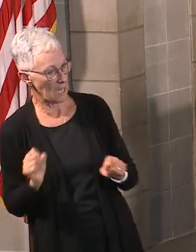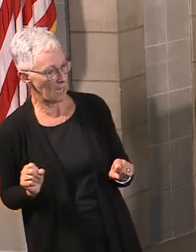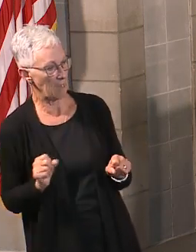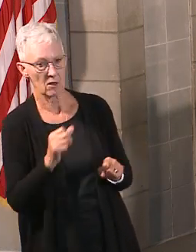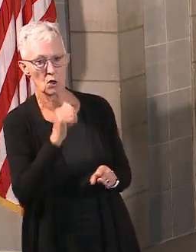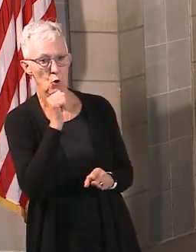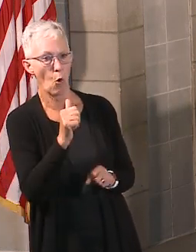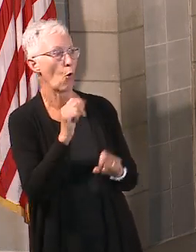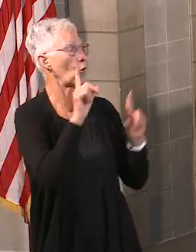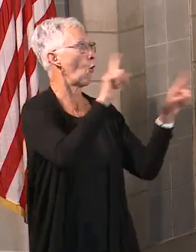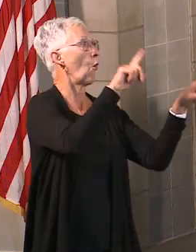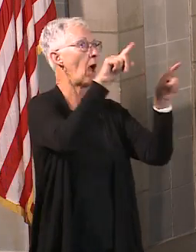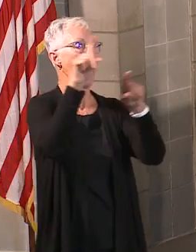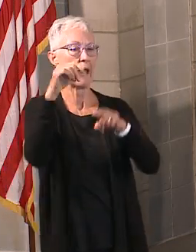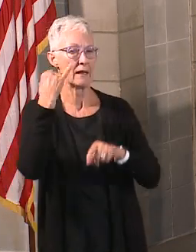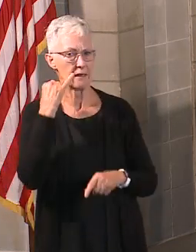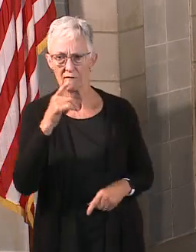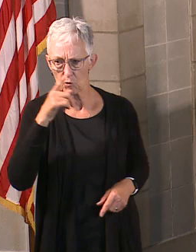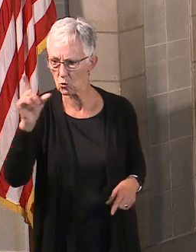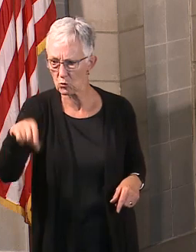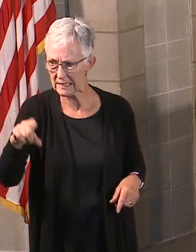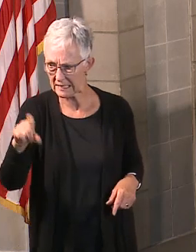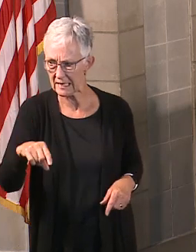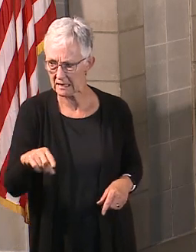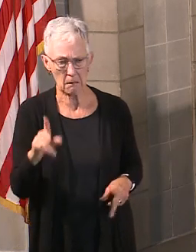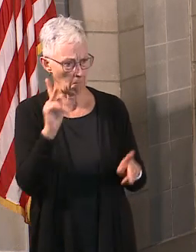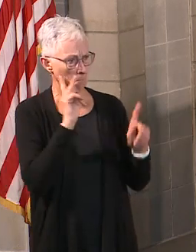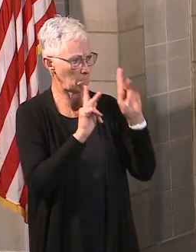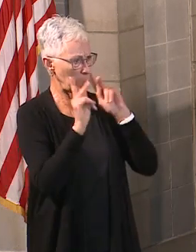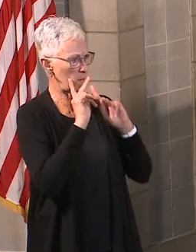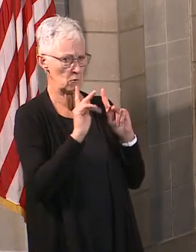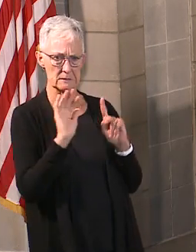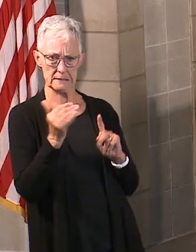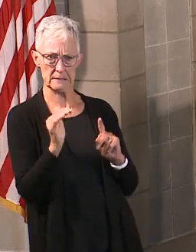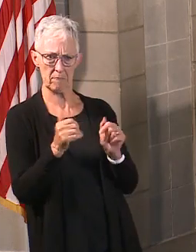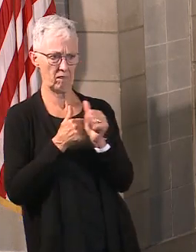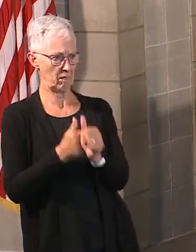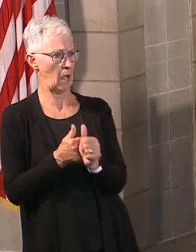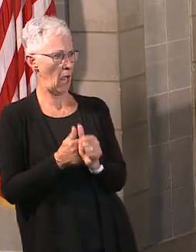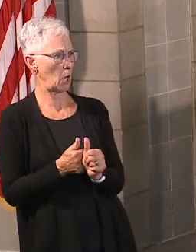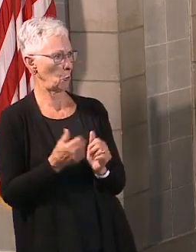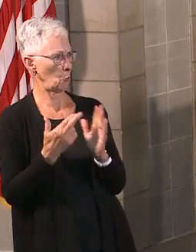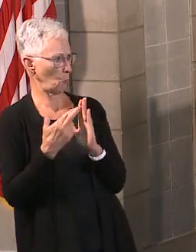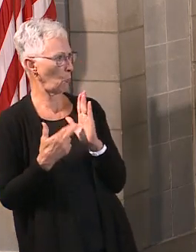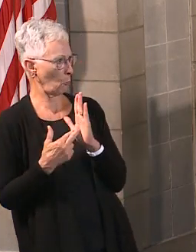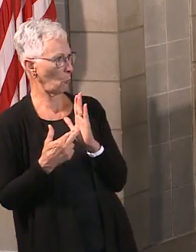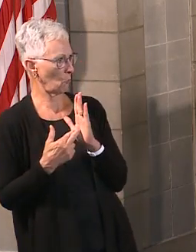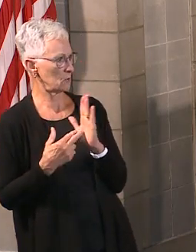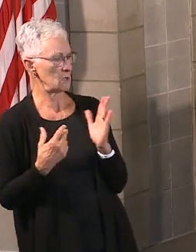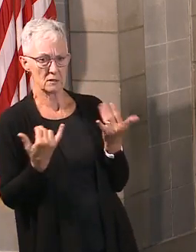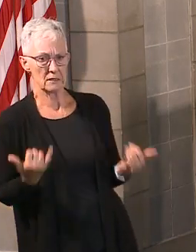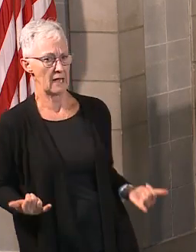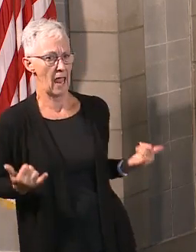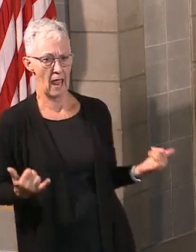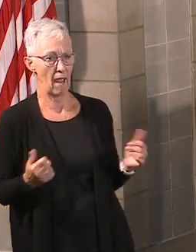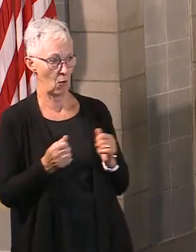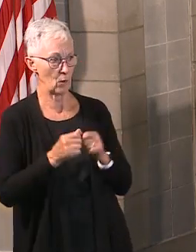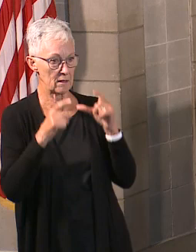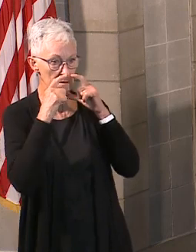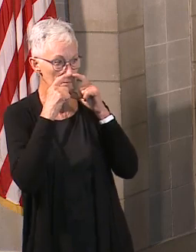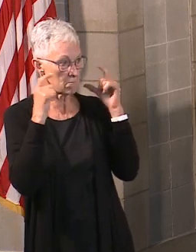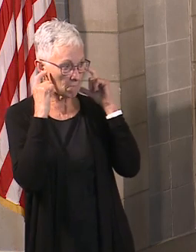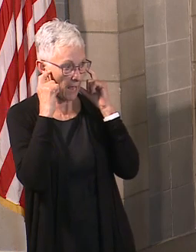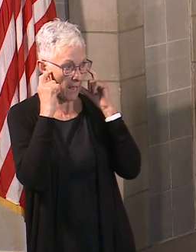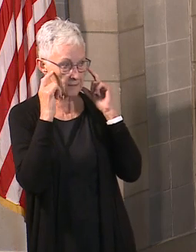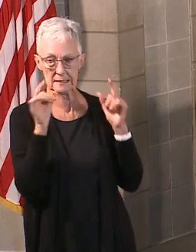trips outside the home that were absolutely necessary. And Nebraskans did. They, by and large, did the right thing. And so with masks, we're asking the same thing. We're not, I'm not going to make